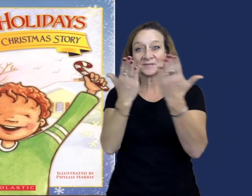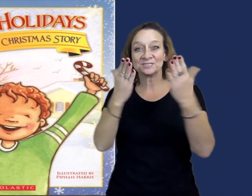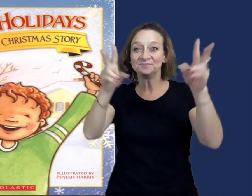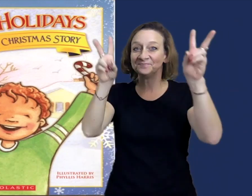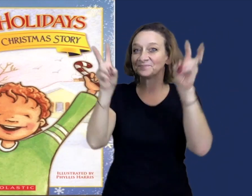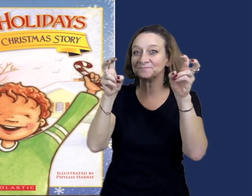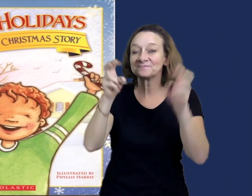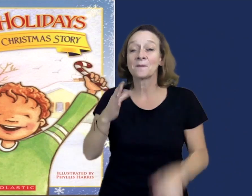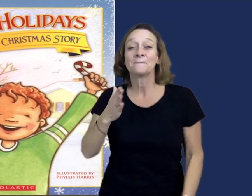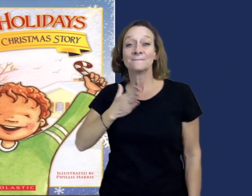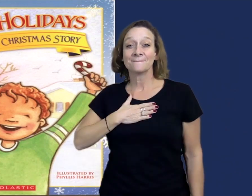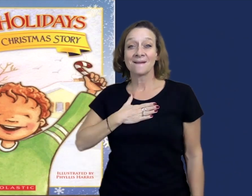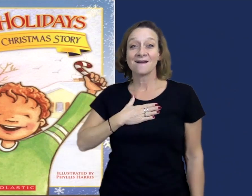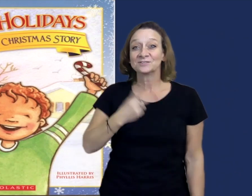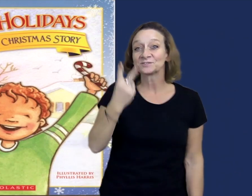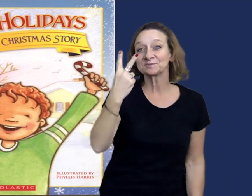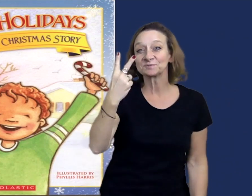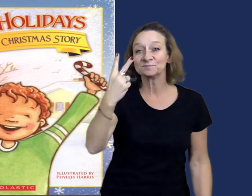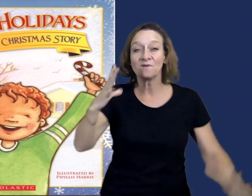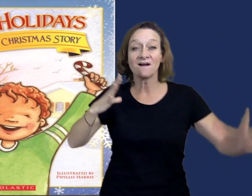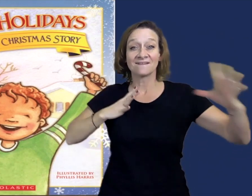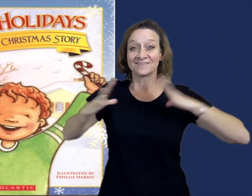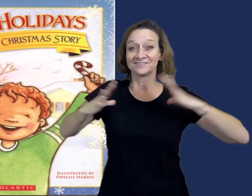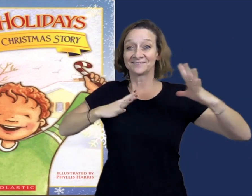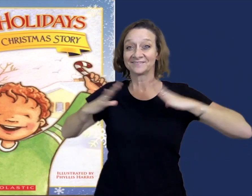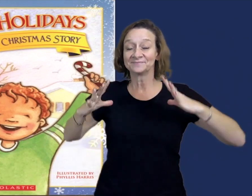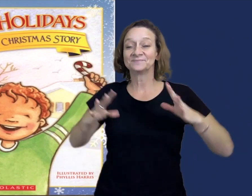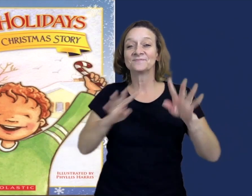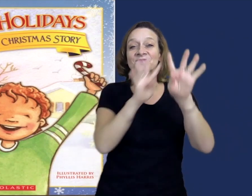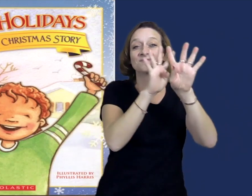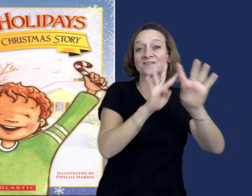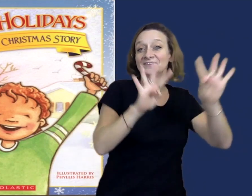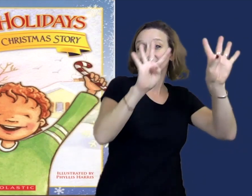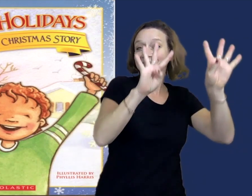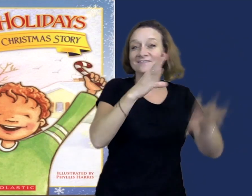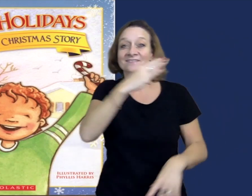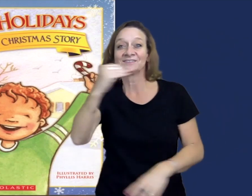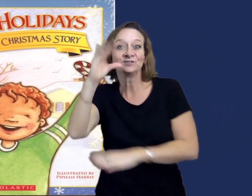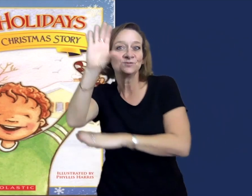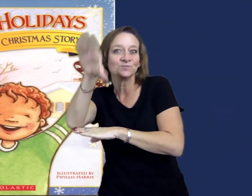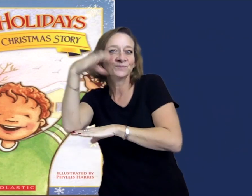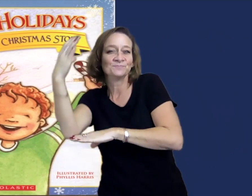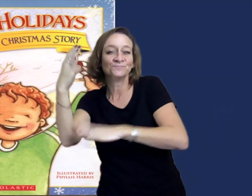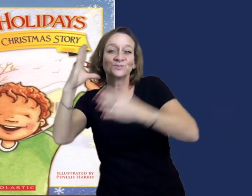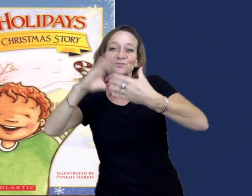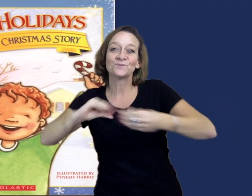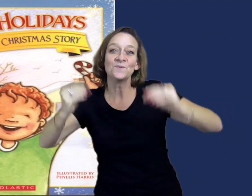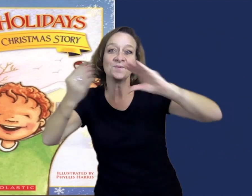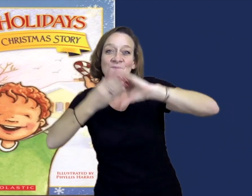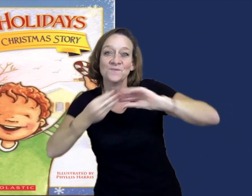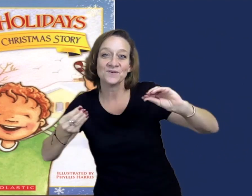This book is titled My Two Holidays, A Hanukkah and Christmas Story,